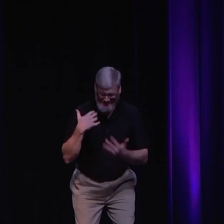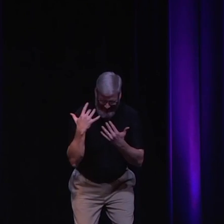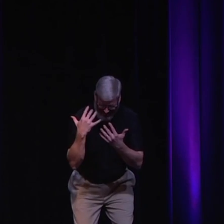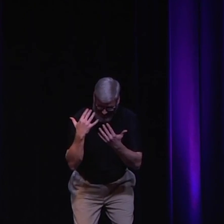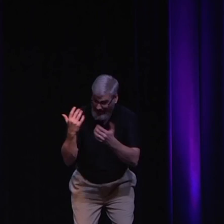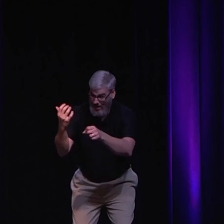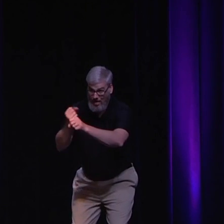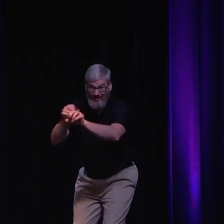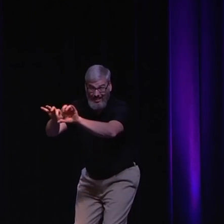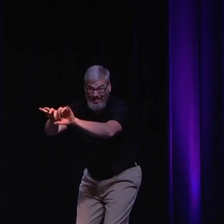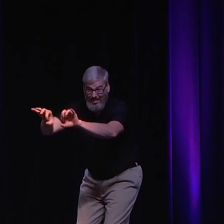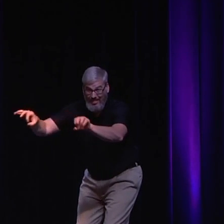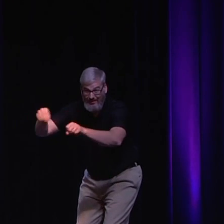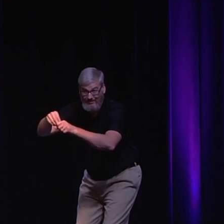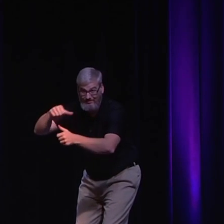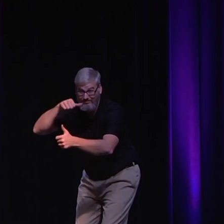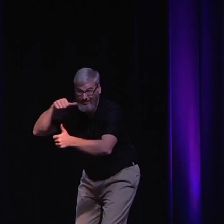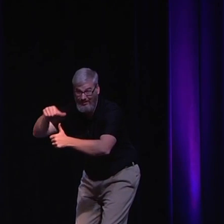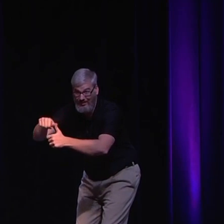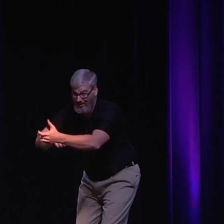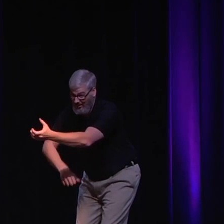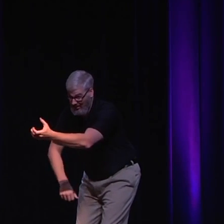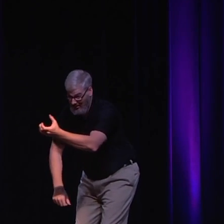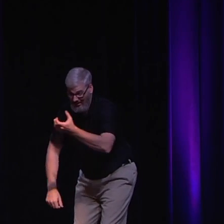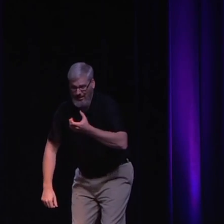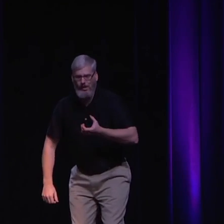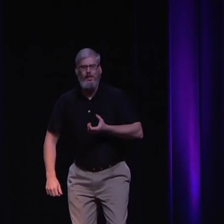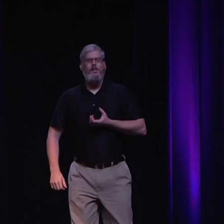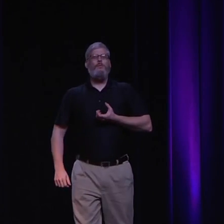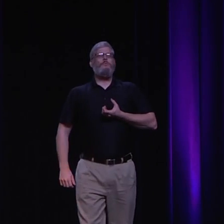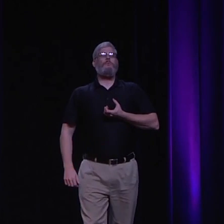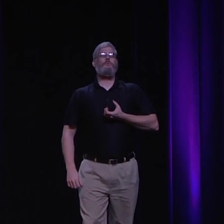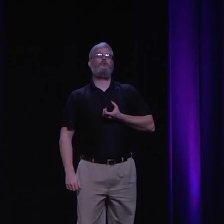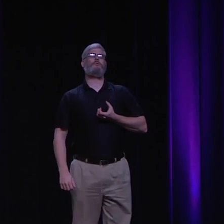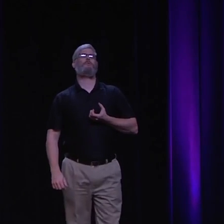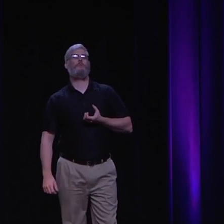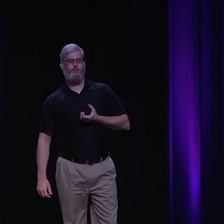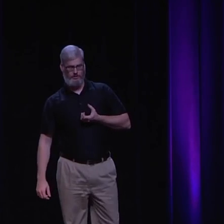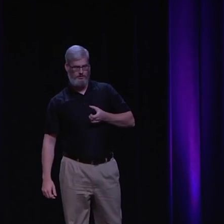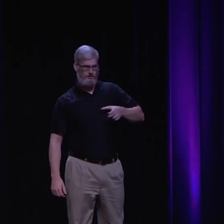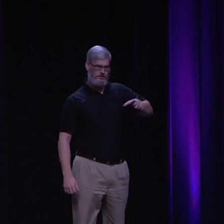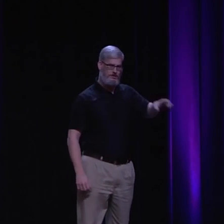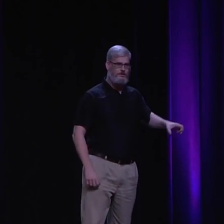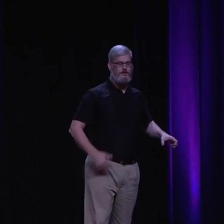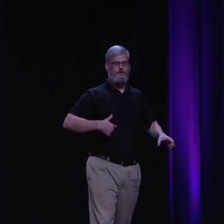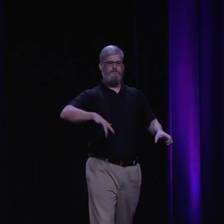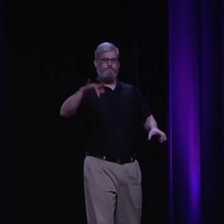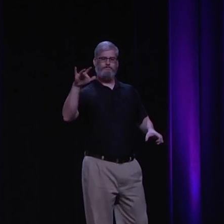And I wasn't even sure if was going to graduate. I was like, I don't trust these damn Christians. I don't know if they'll give me my degree. I did get